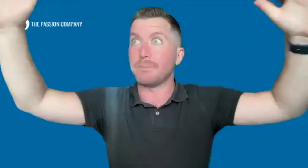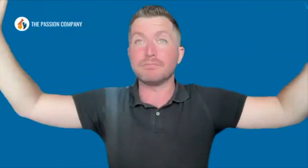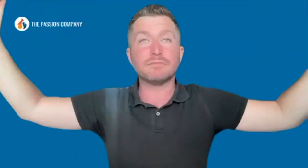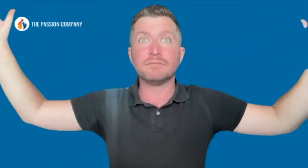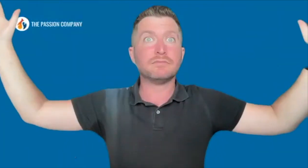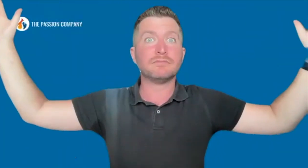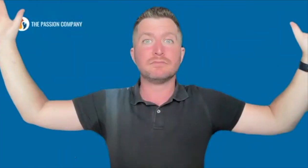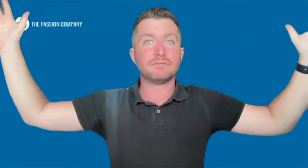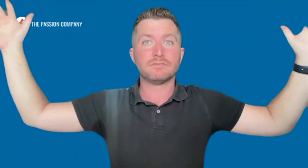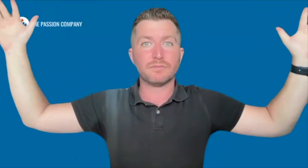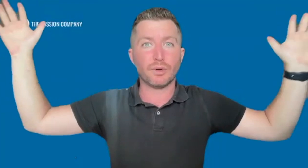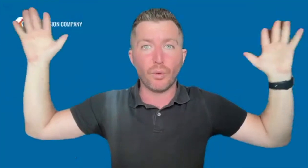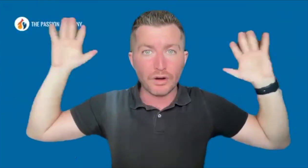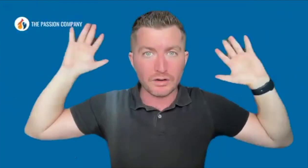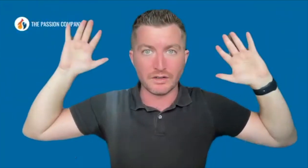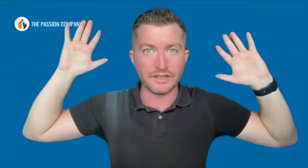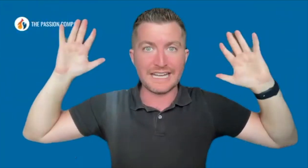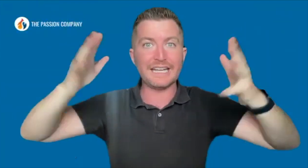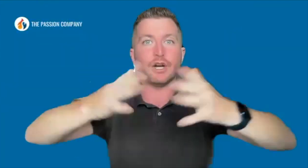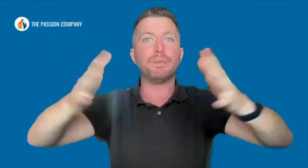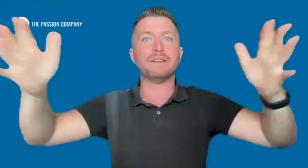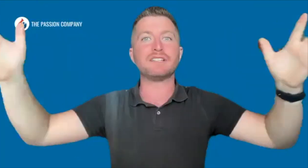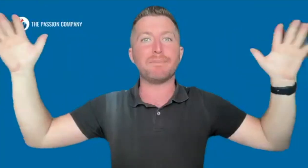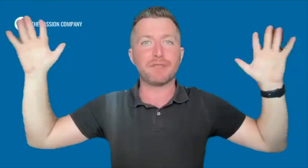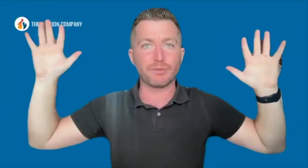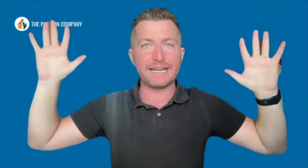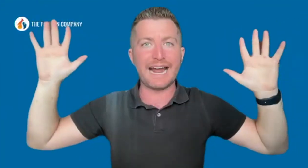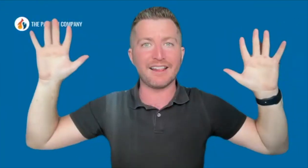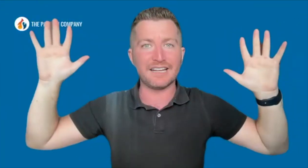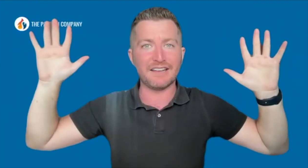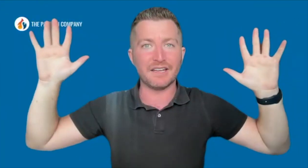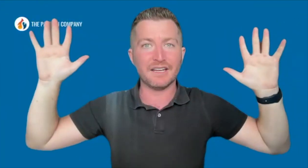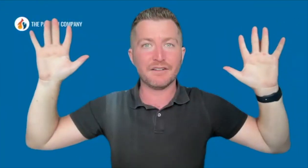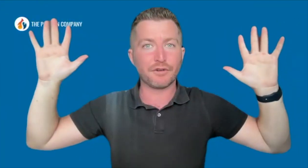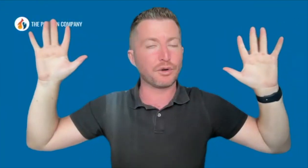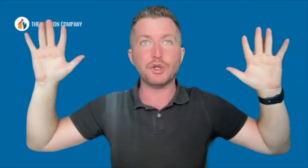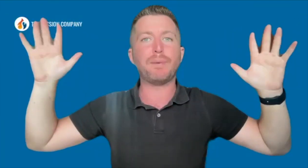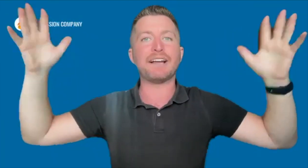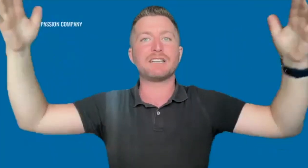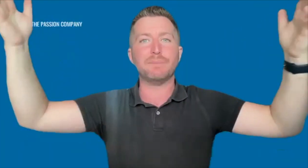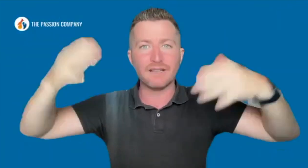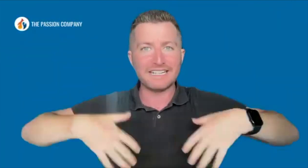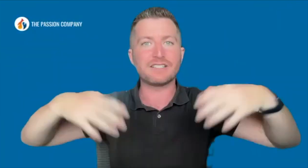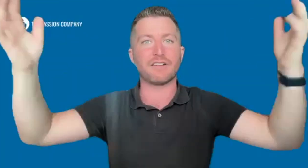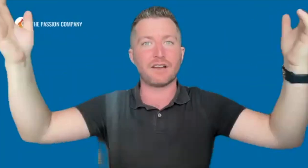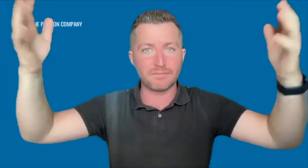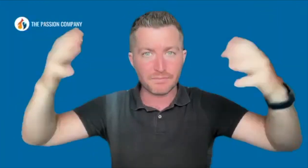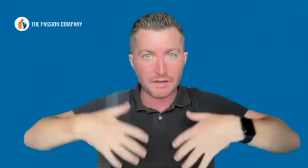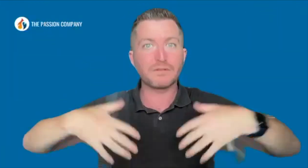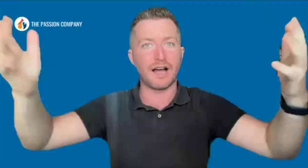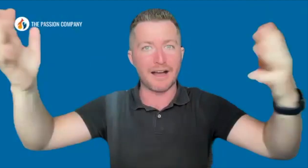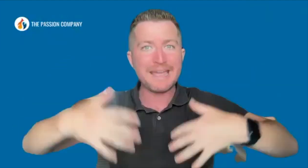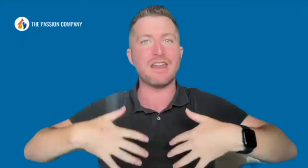the world. It opens up the reality for new possibilities to come in.